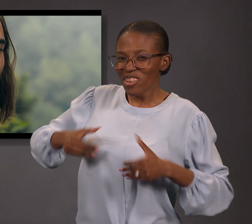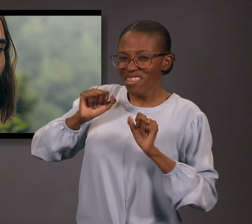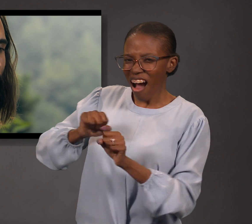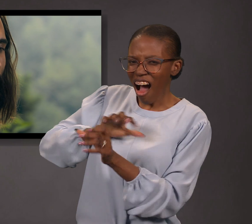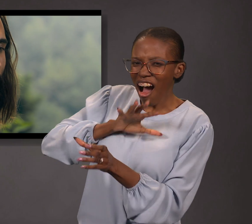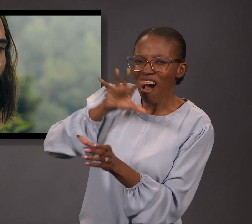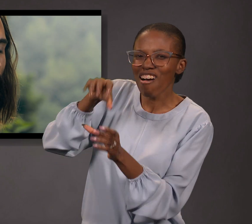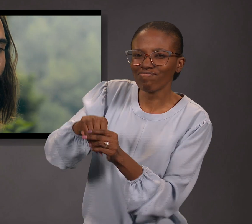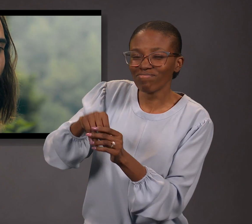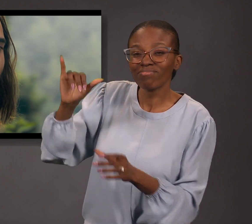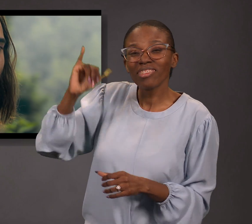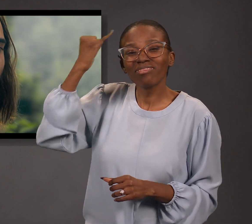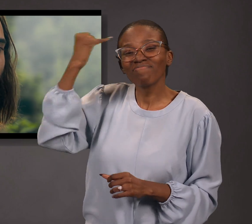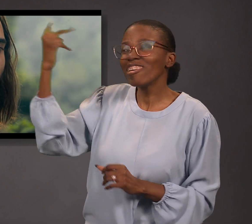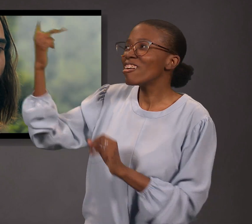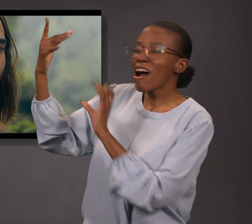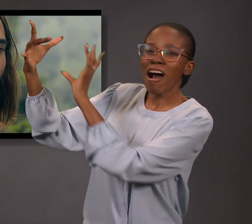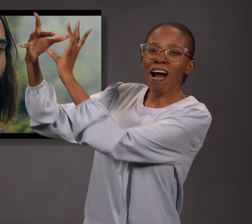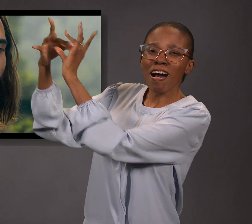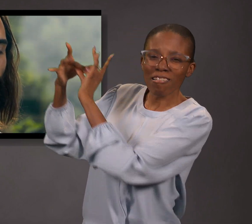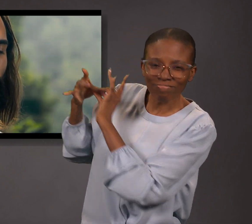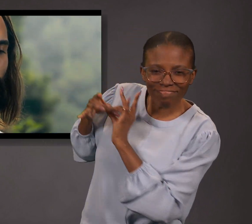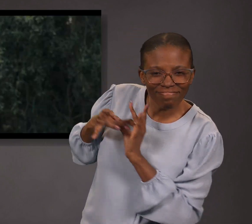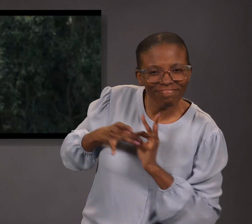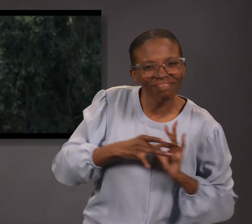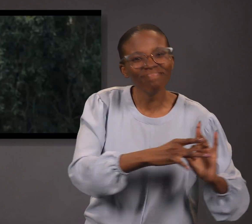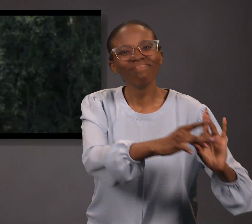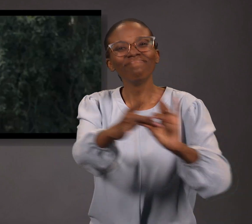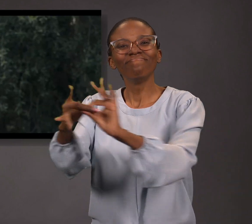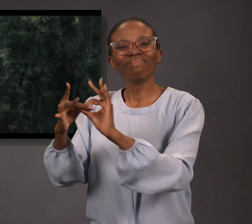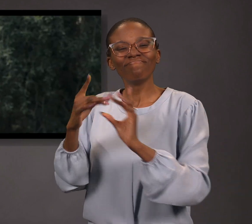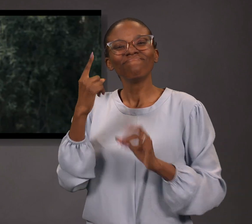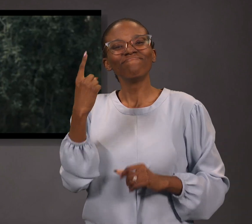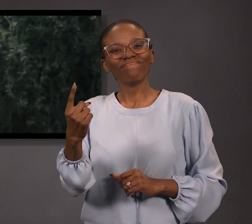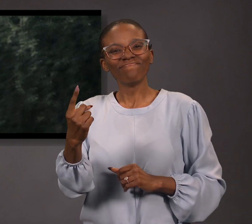Son, and let. Amen. Amen.